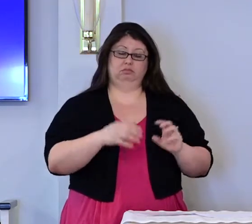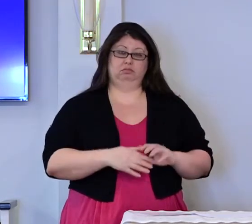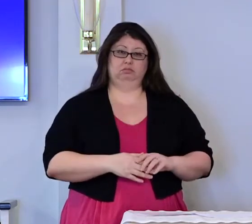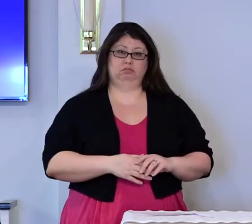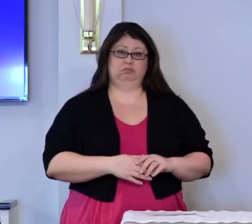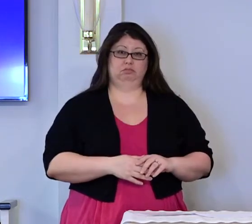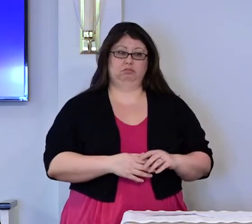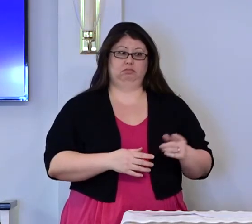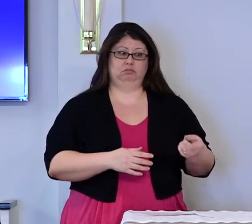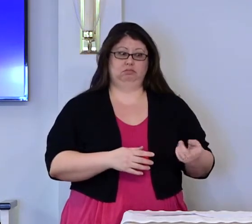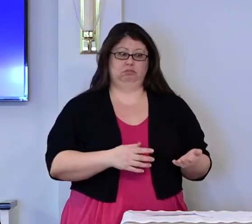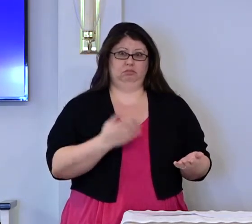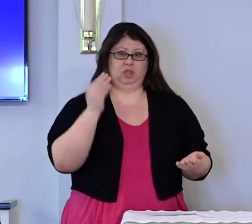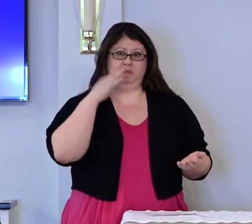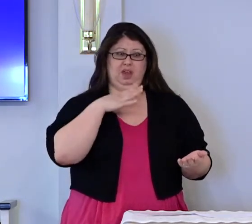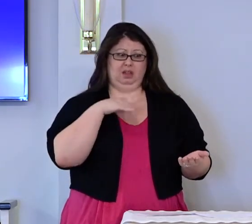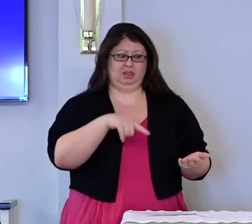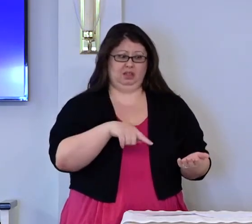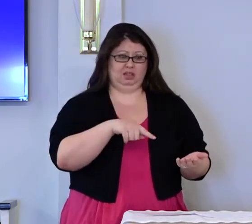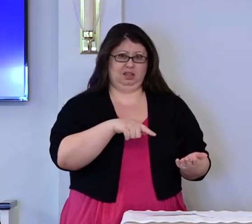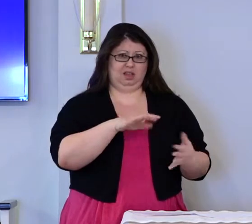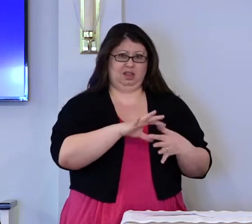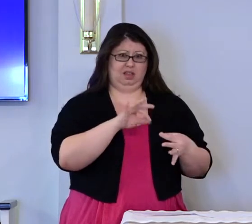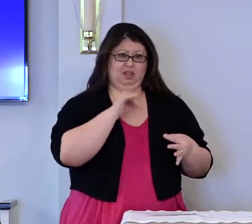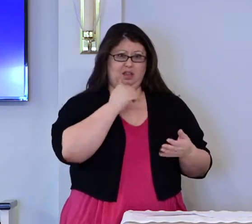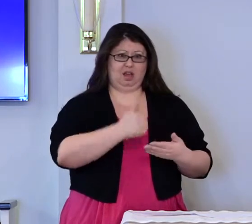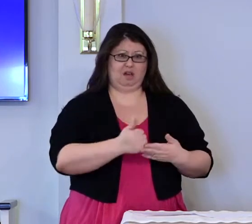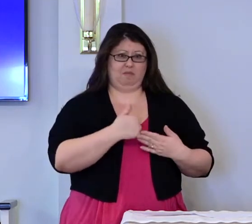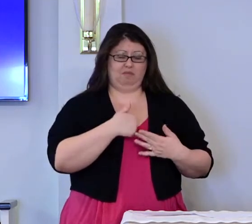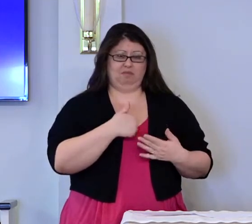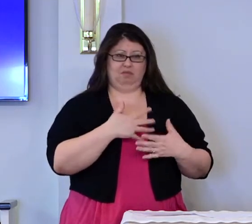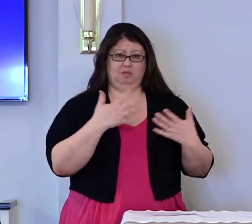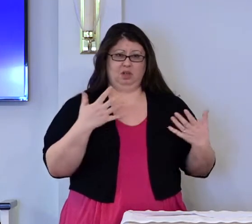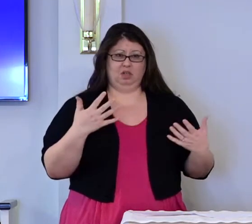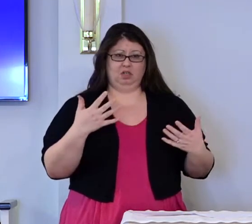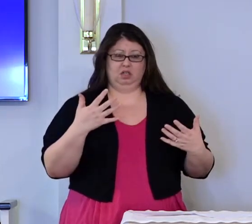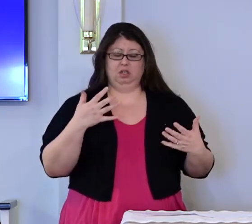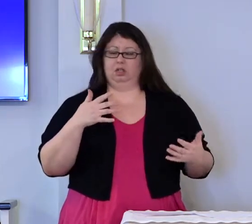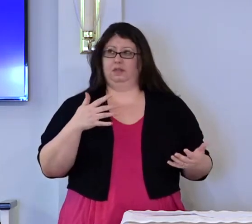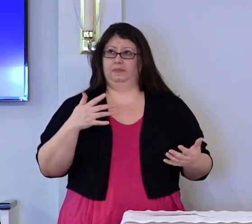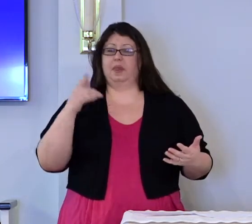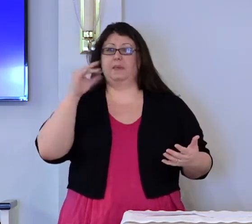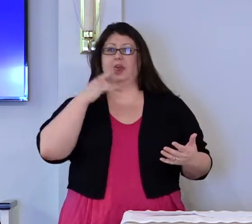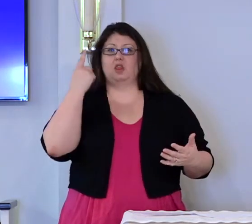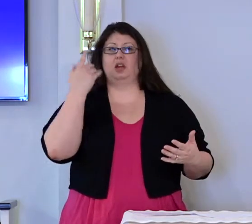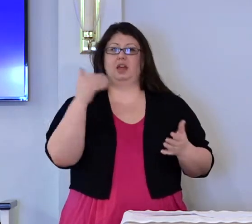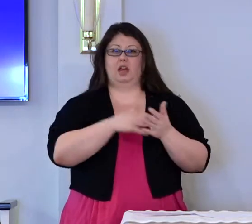This did not help the man very much, but he thought he would try it again.